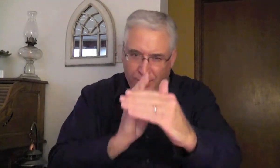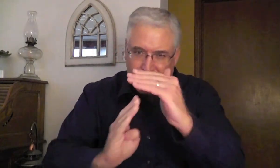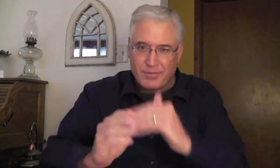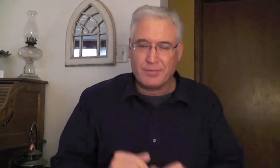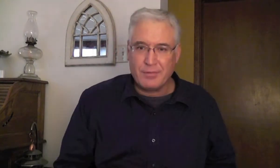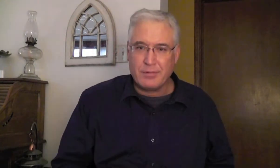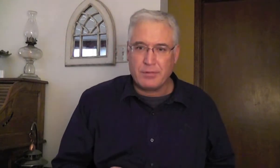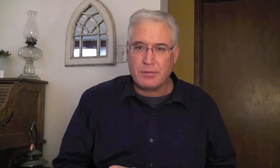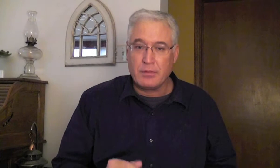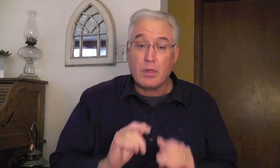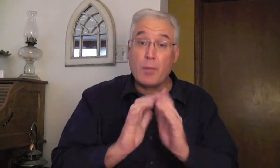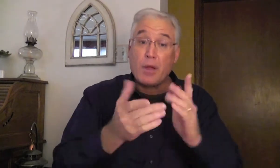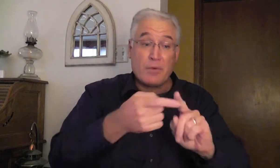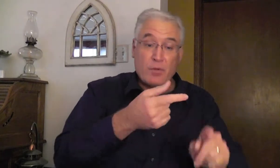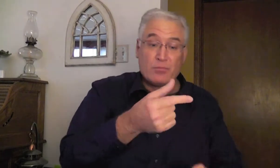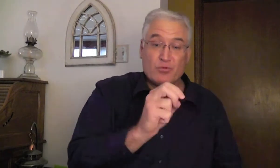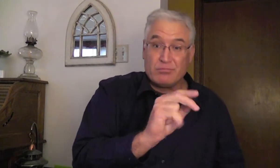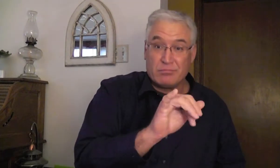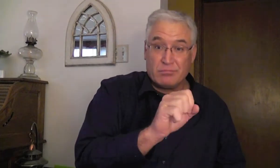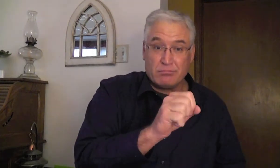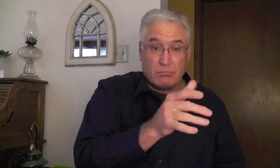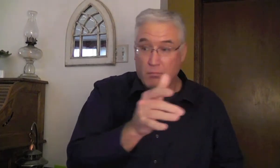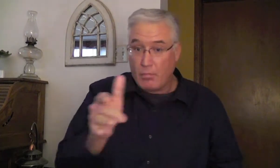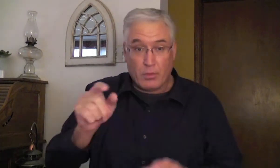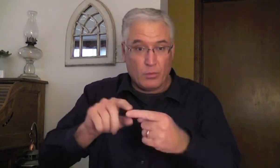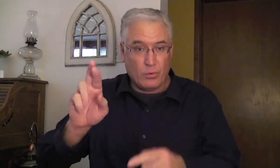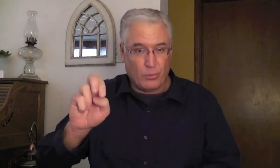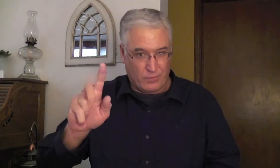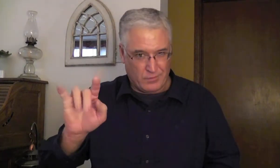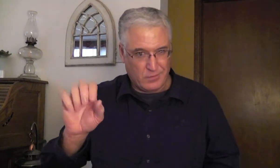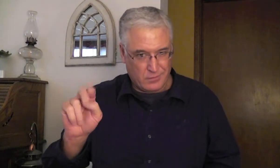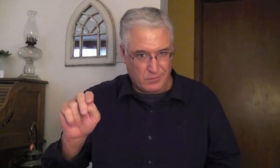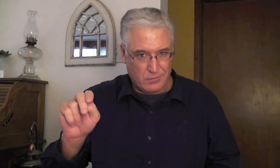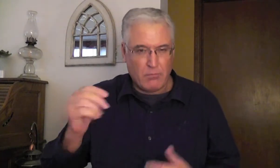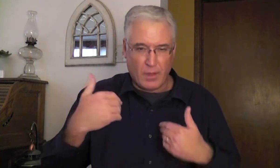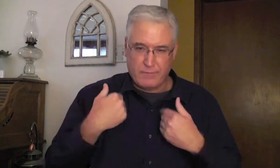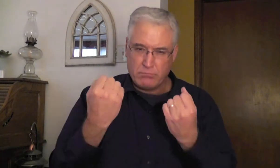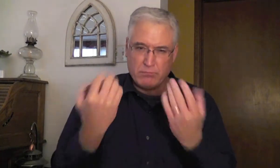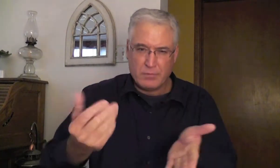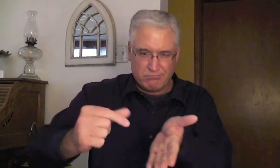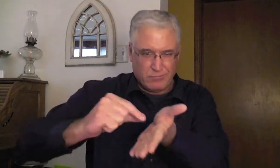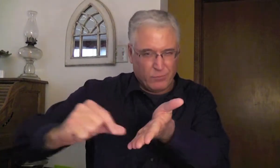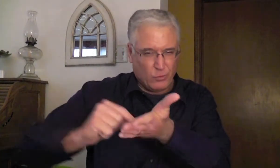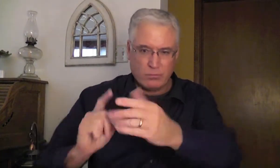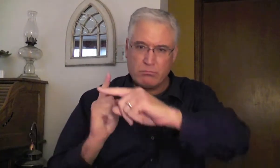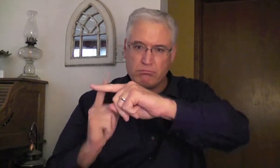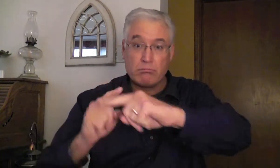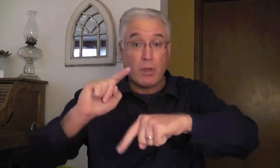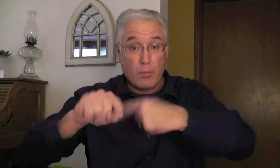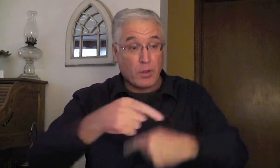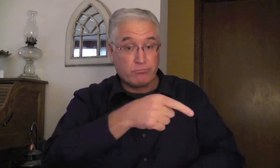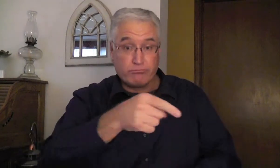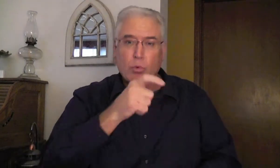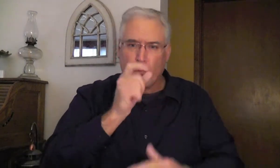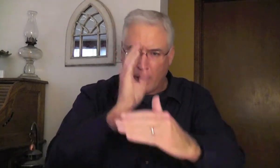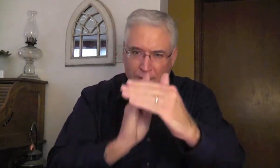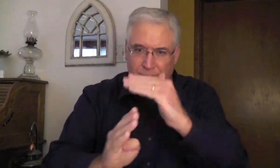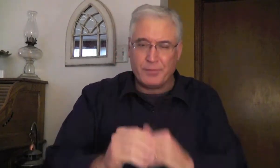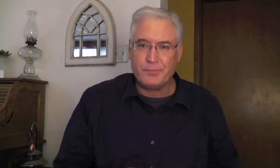And he will exalt those who are humble. All through the Bible, from Genesis to Revelation, it talks about